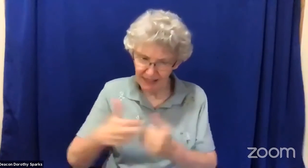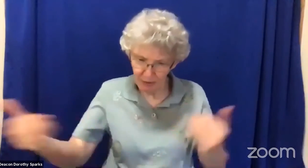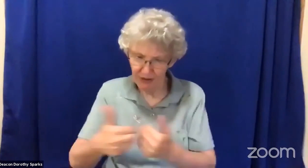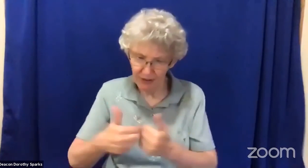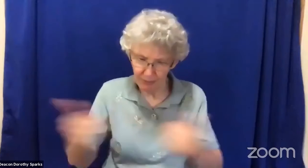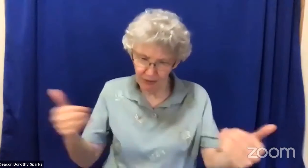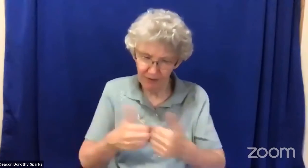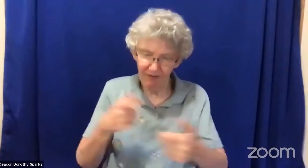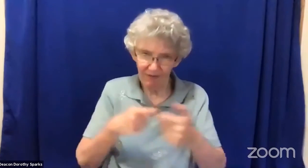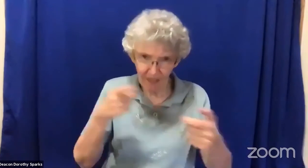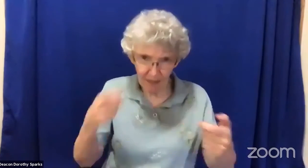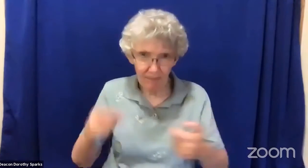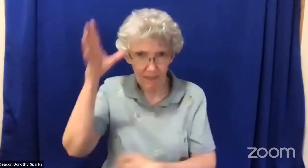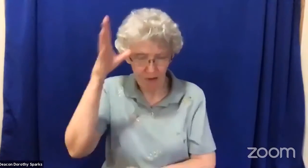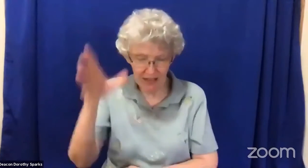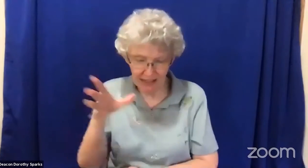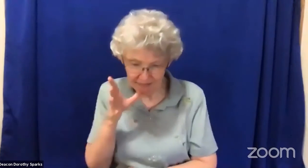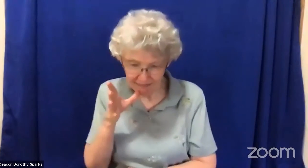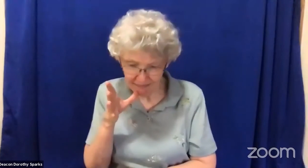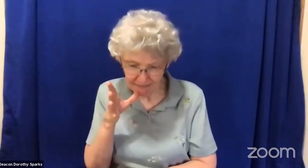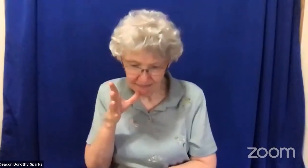some are separated from their parents